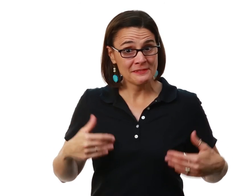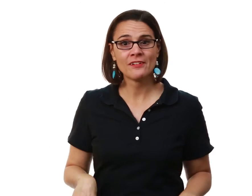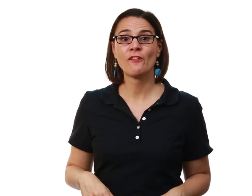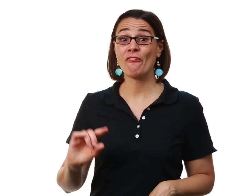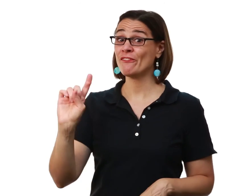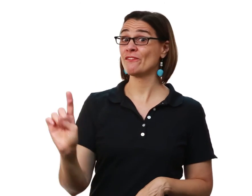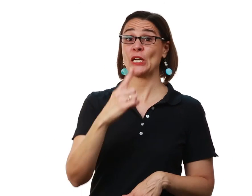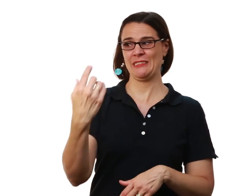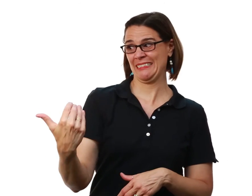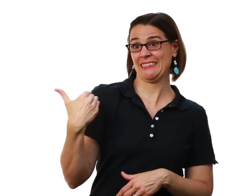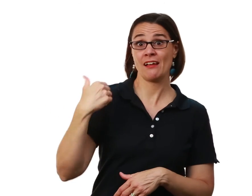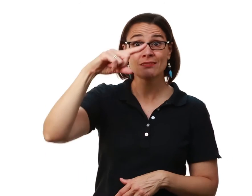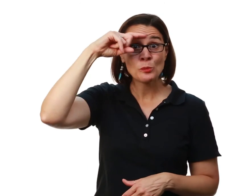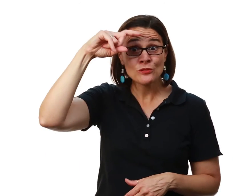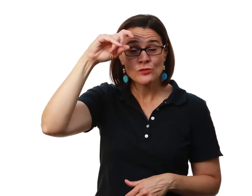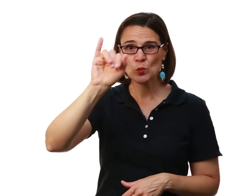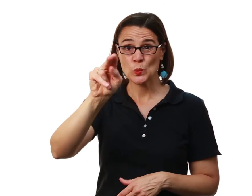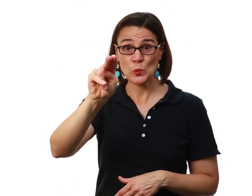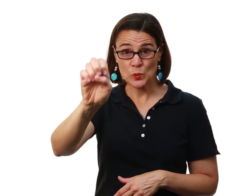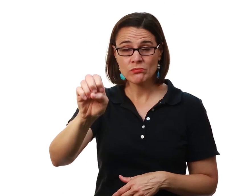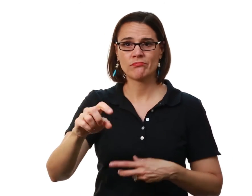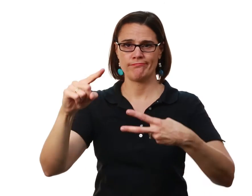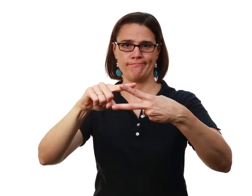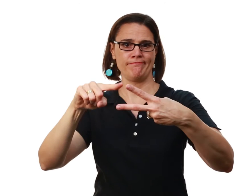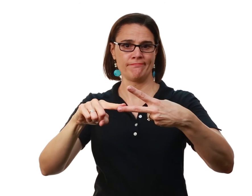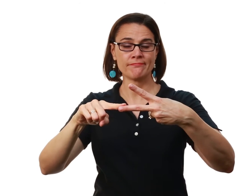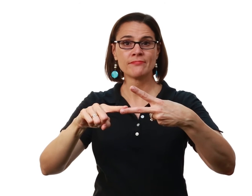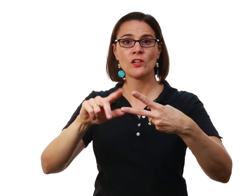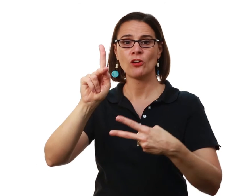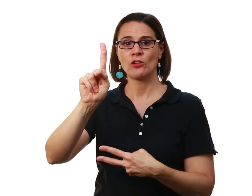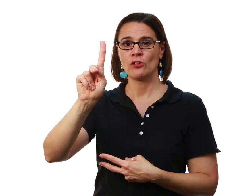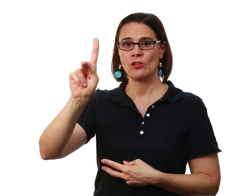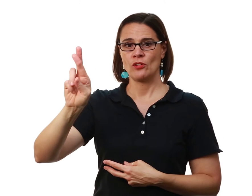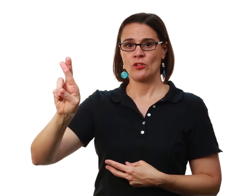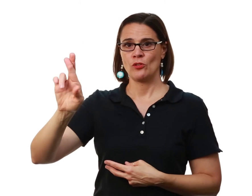our staff The first happened in June over the summer We had Kristen